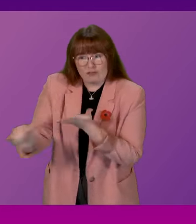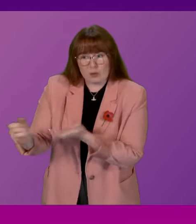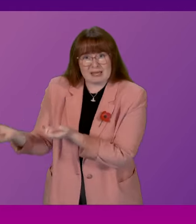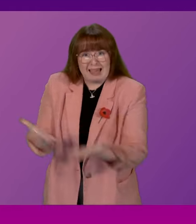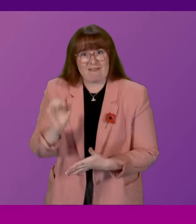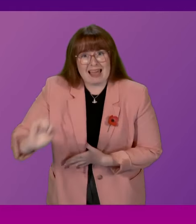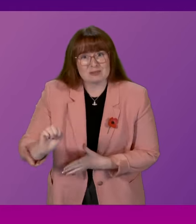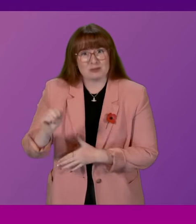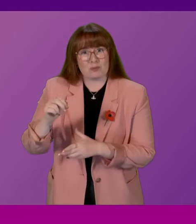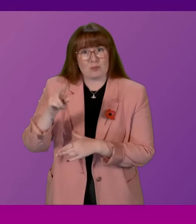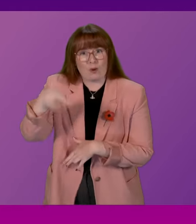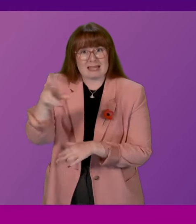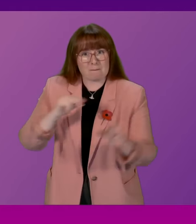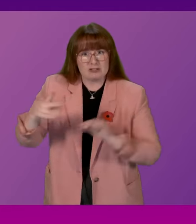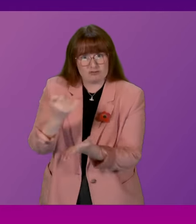own WhatsApp messages.